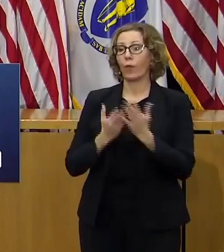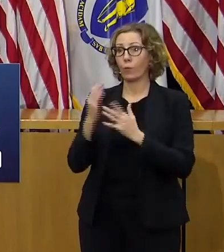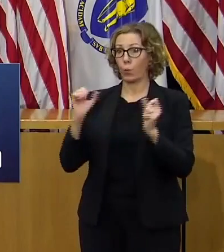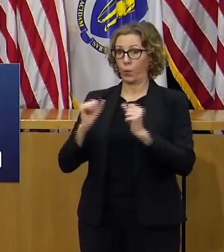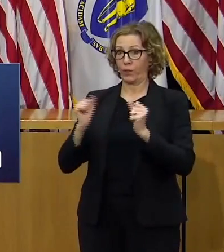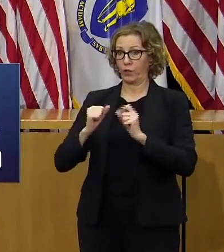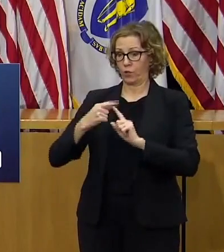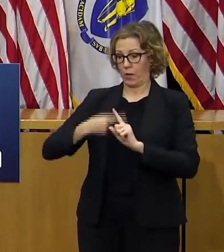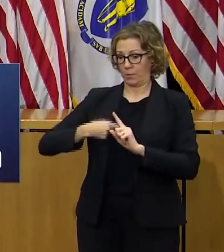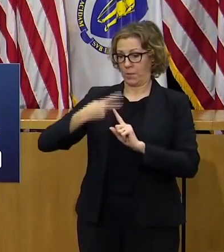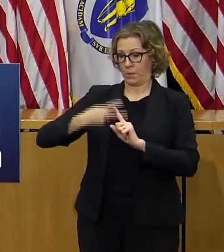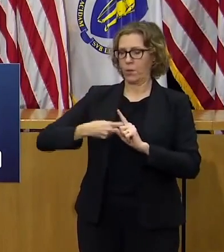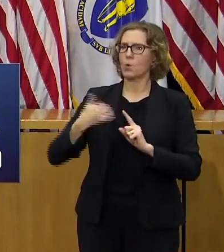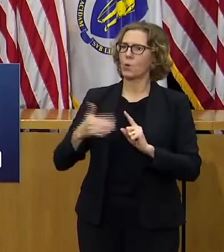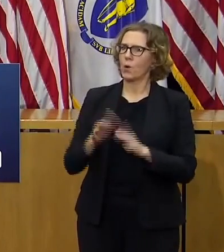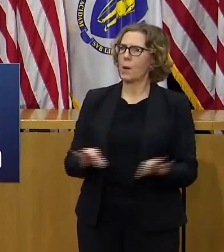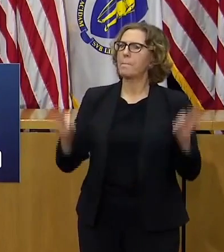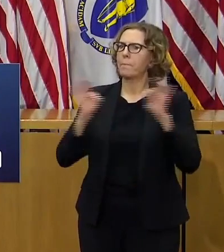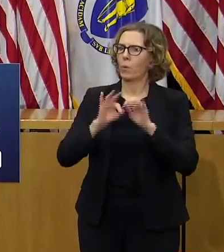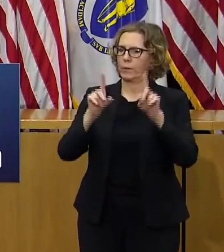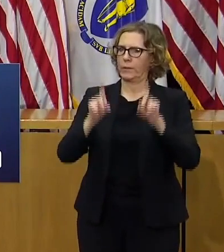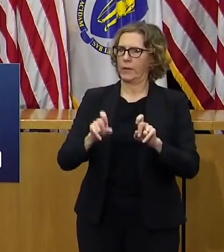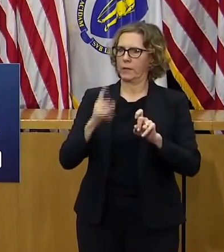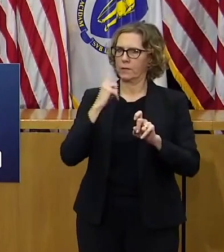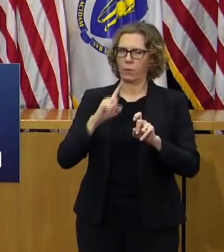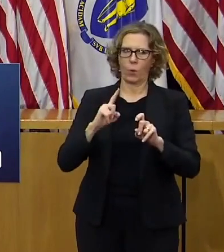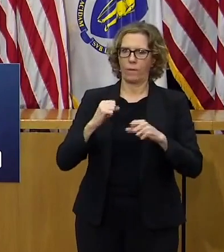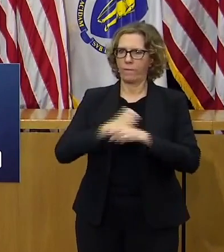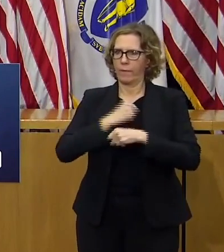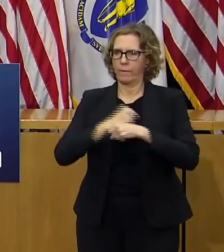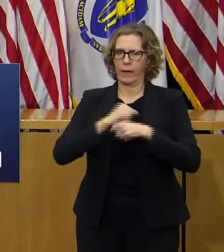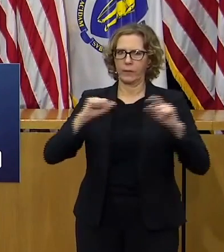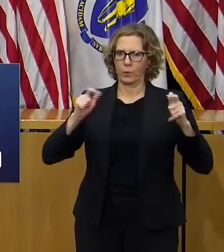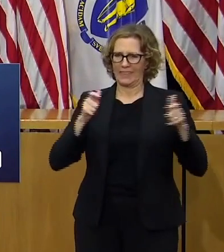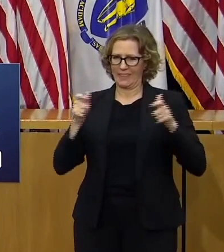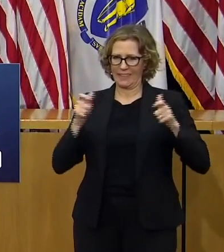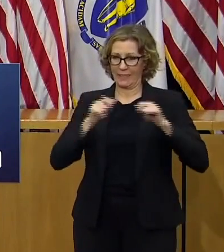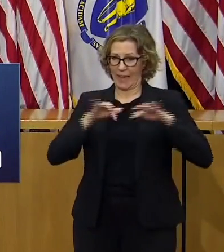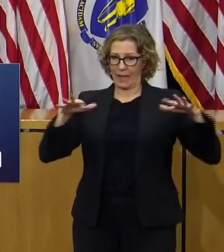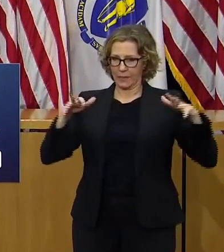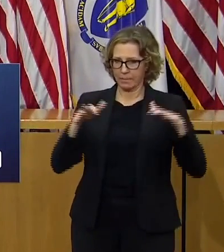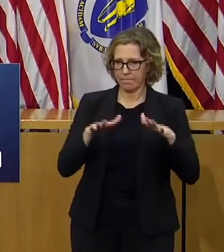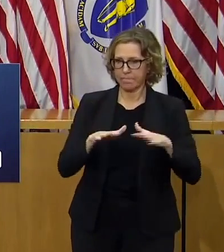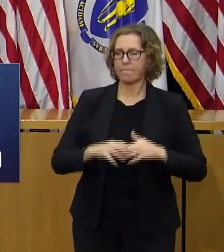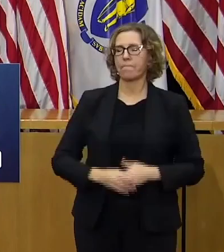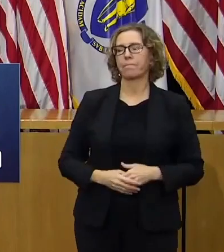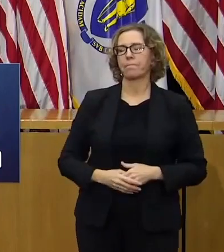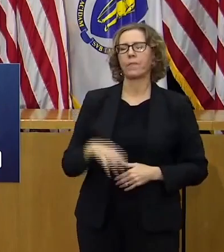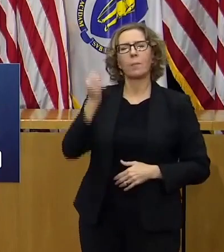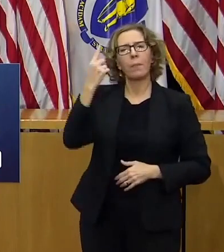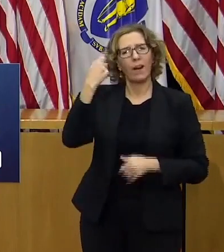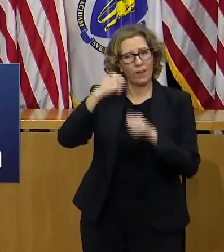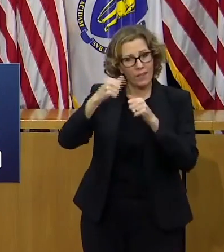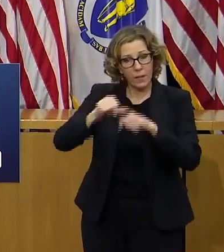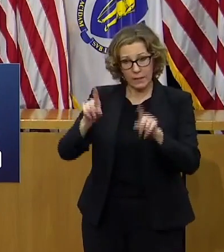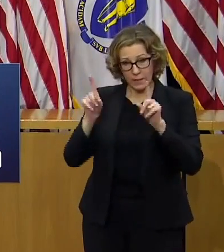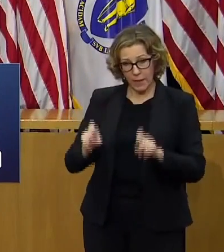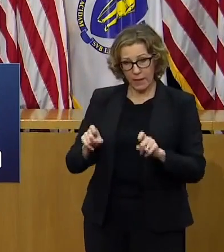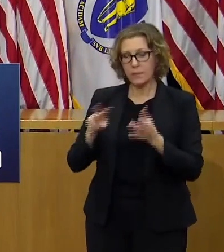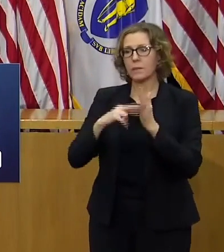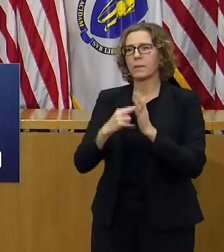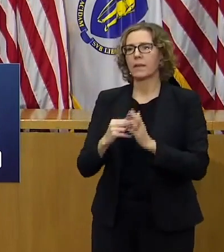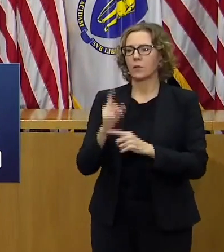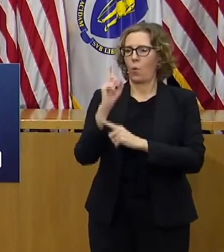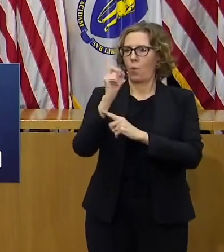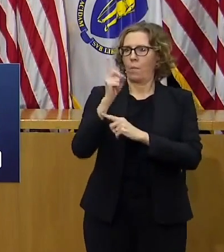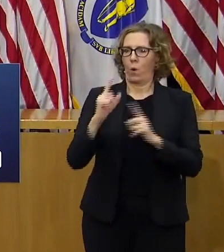crucial tool to fight COVID but folks need to keep in mind the testing only represents a moment in time and there are several